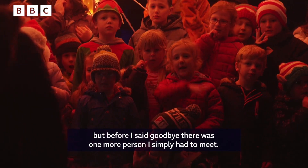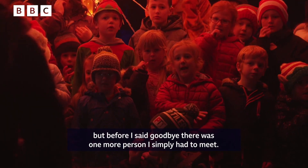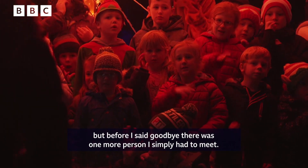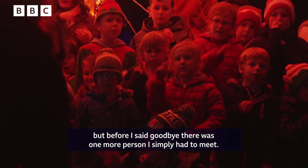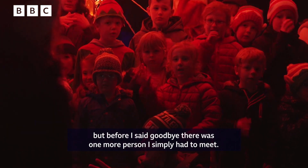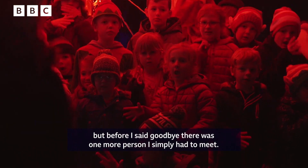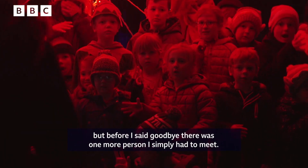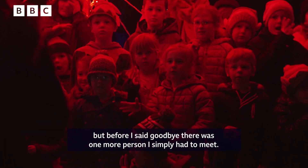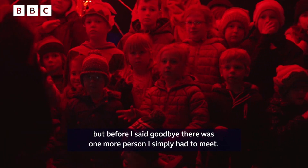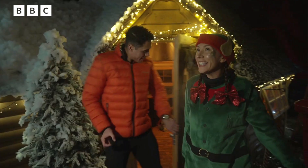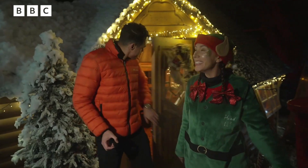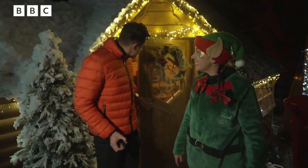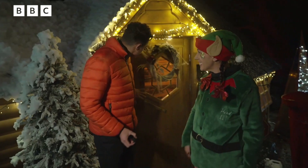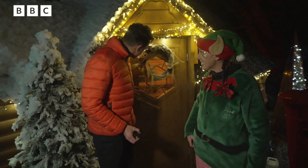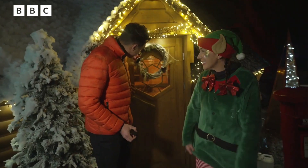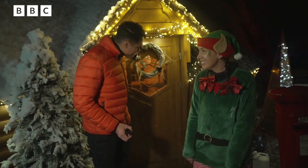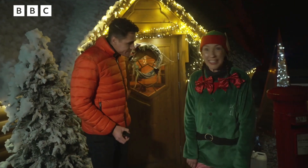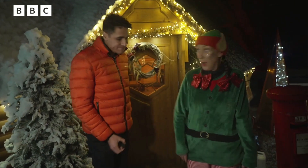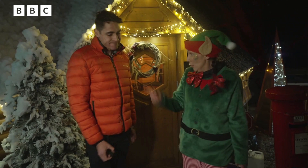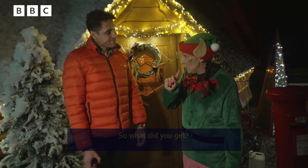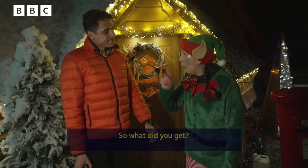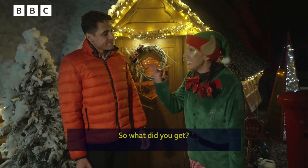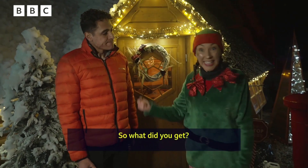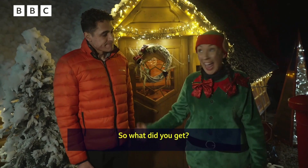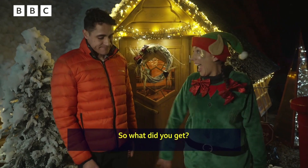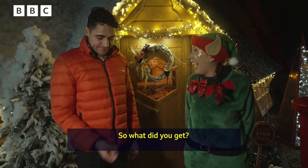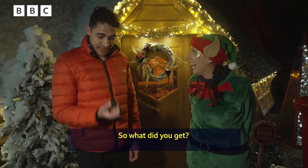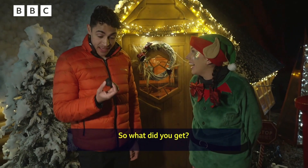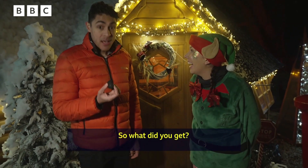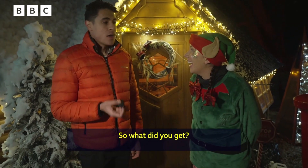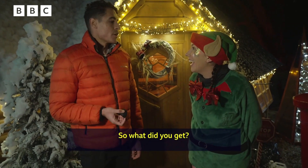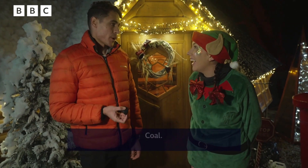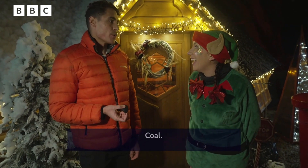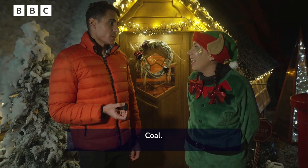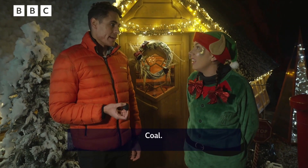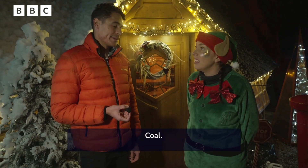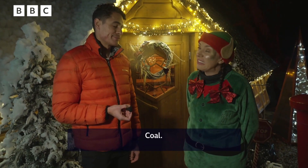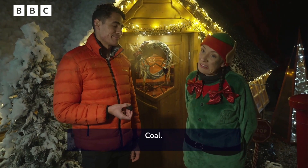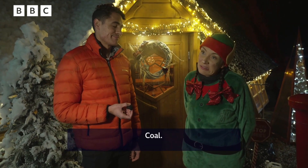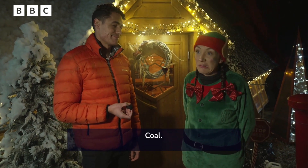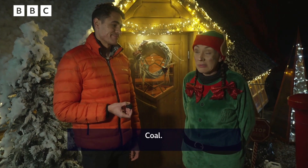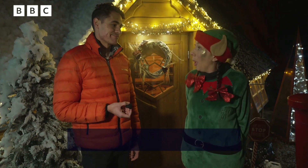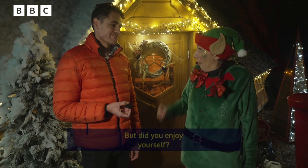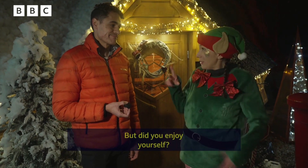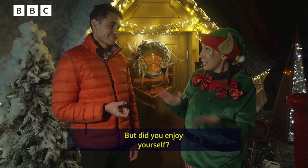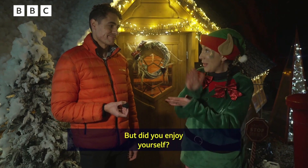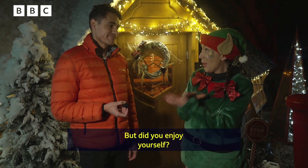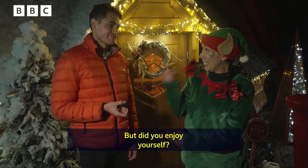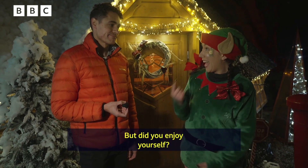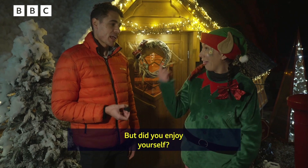simply had to meet. So what did you get? Cole. Hmm. But did you enjoy yourself?